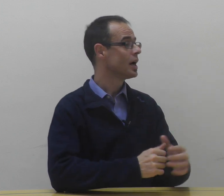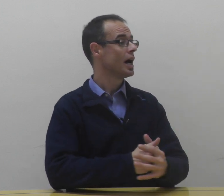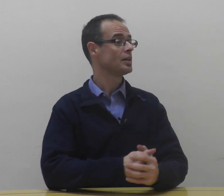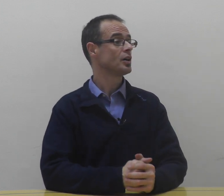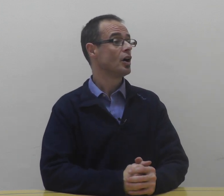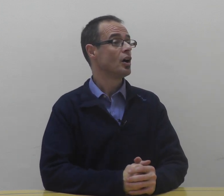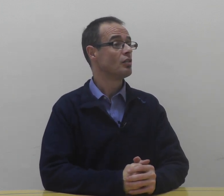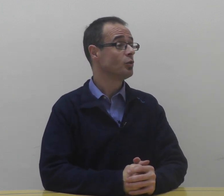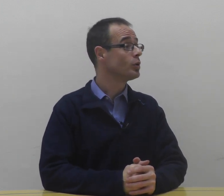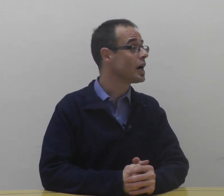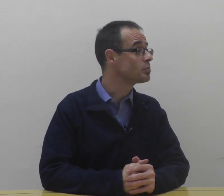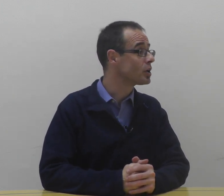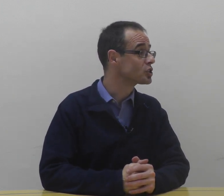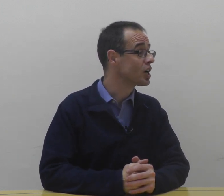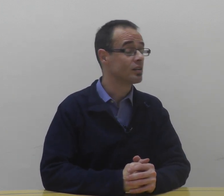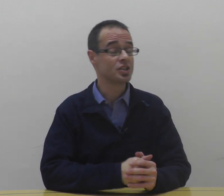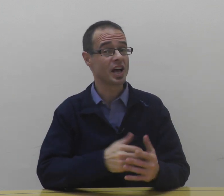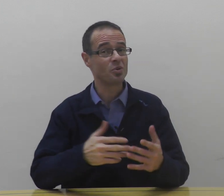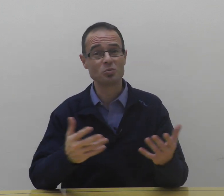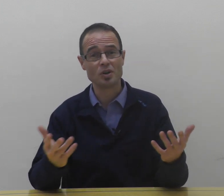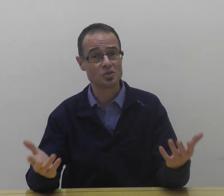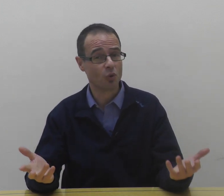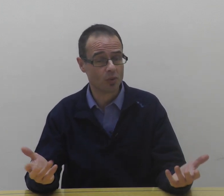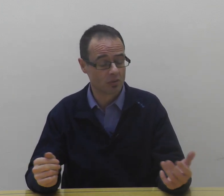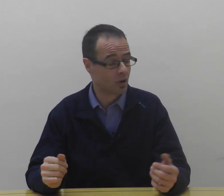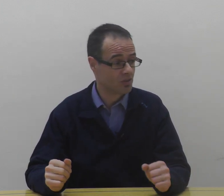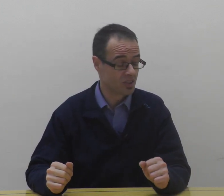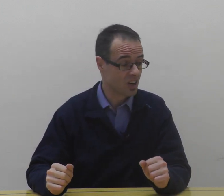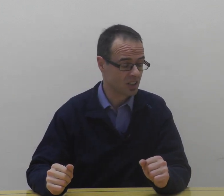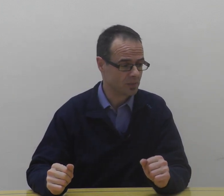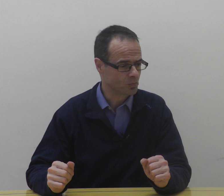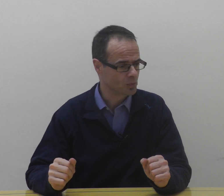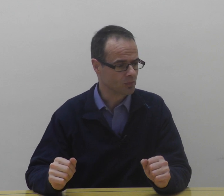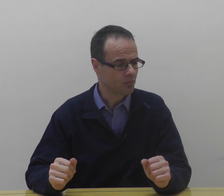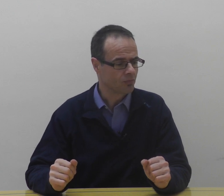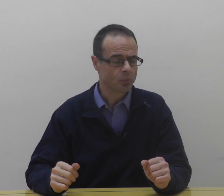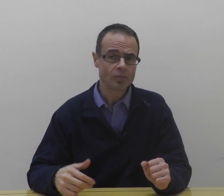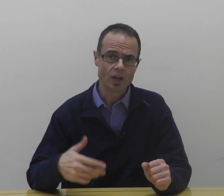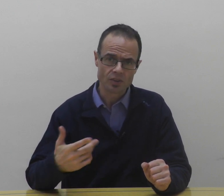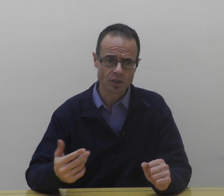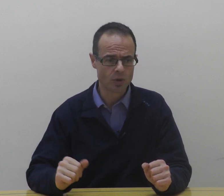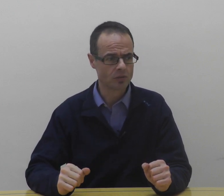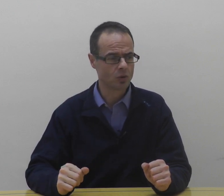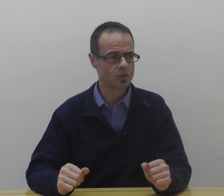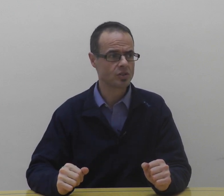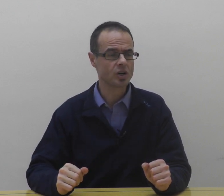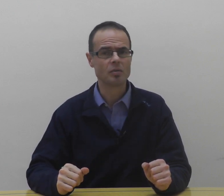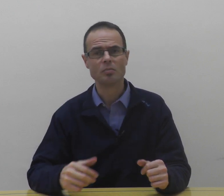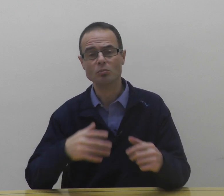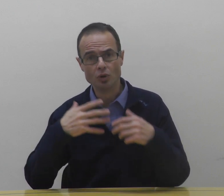And a forward head posture is now almost normal in modern society. And the other one, of course, is to move